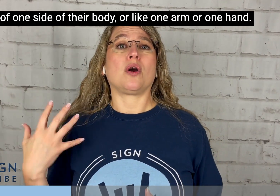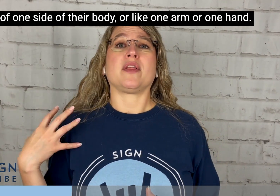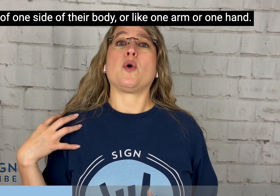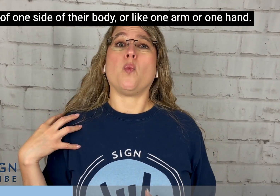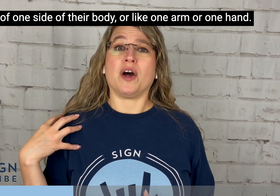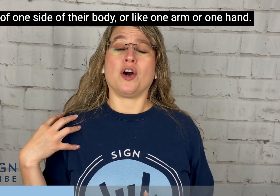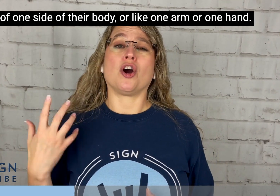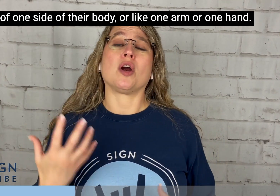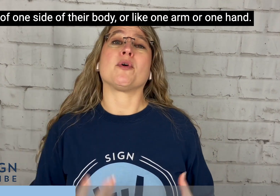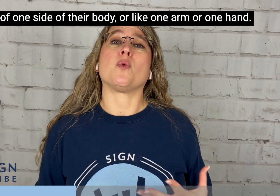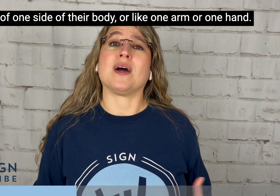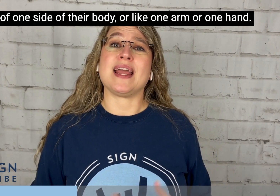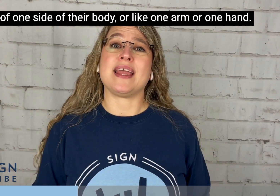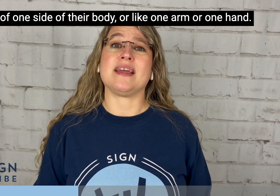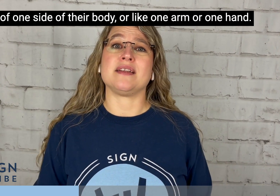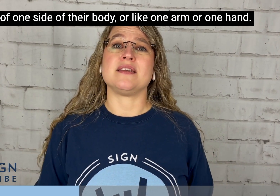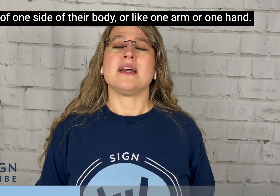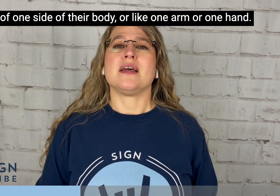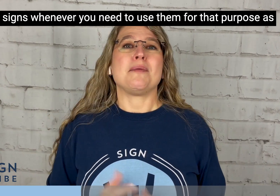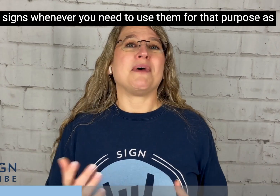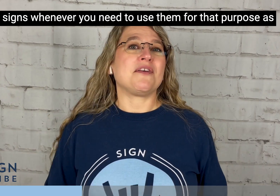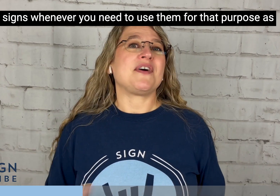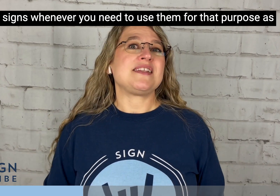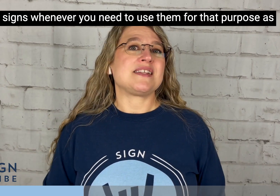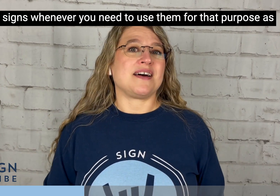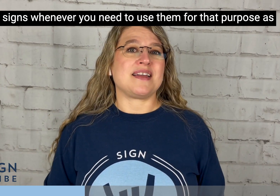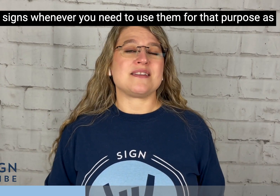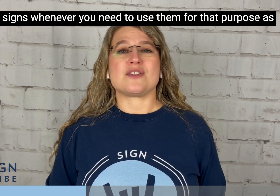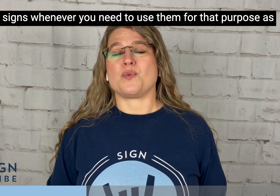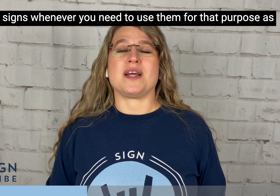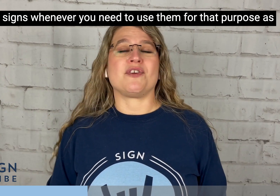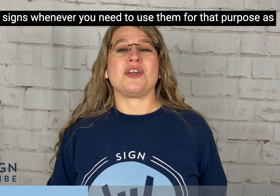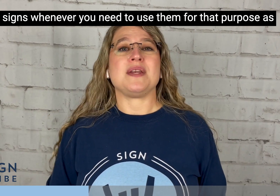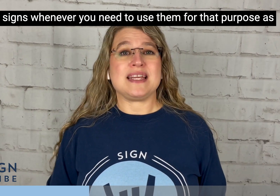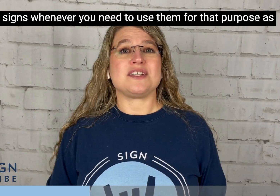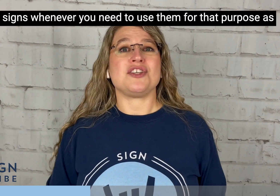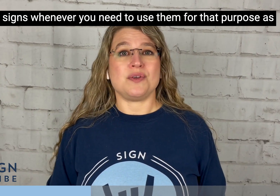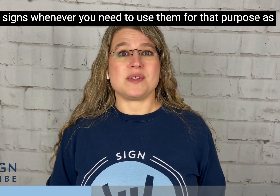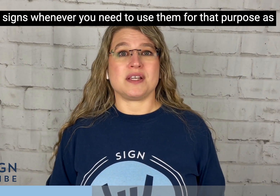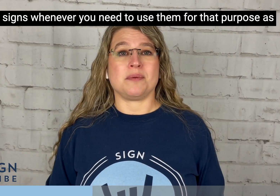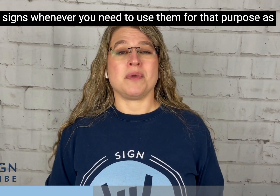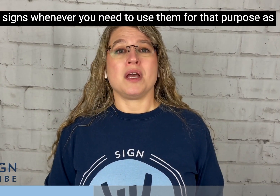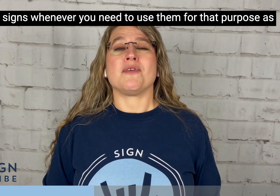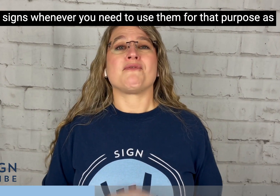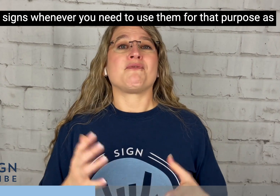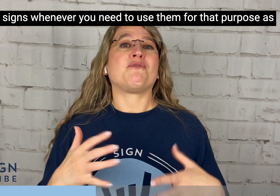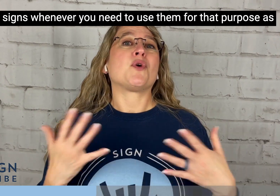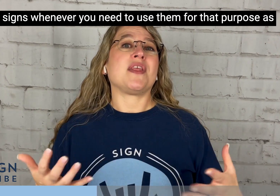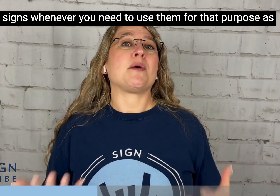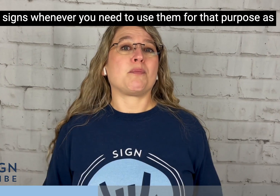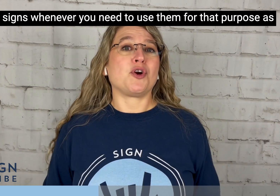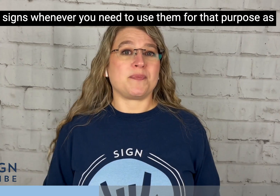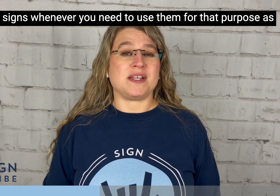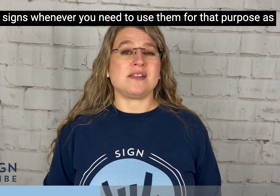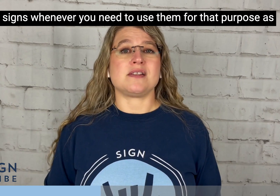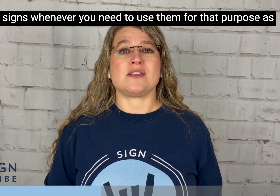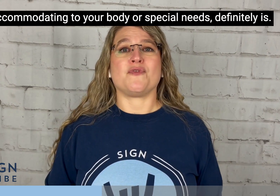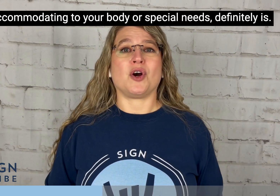like one arm or one hand. Modified signs whenever you need to use them for that purpose as far